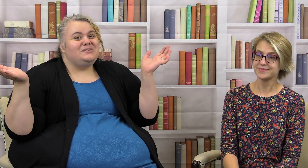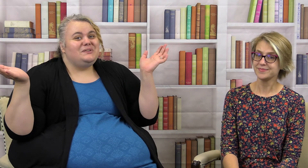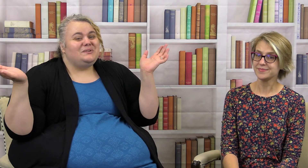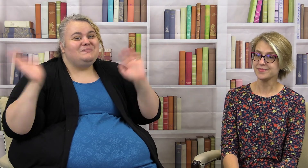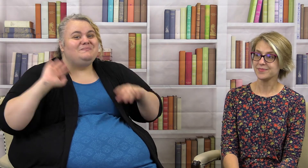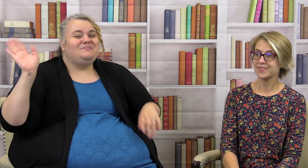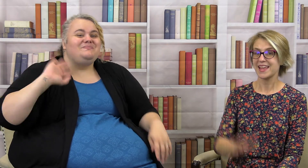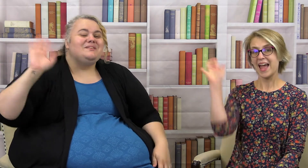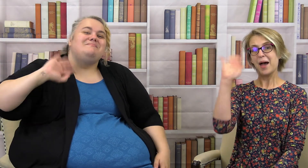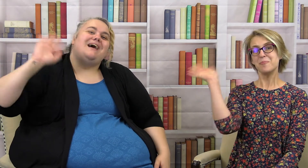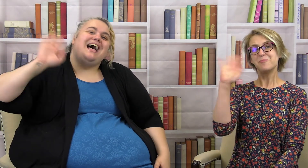soon bye